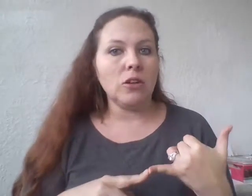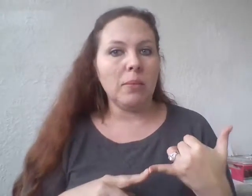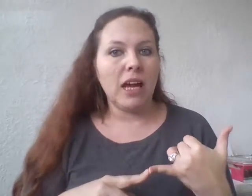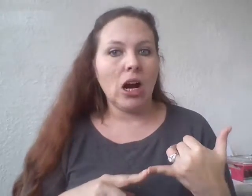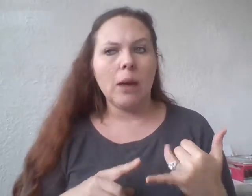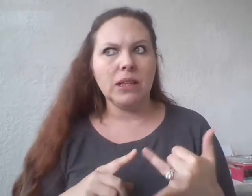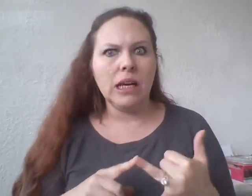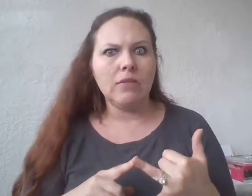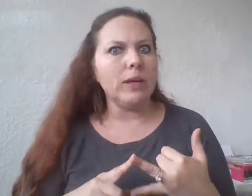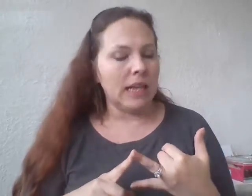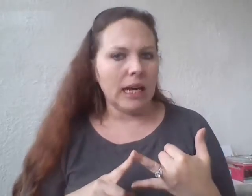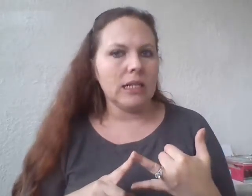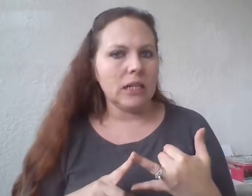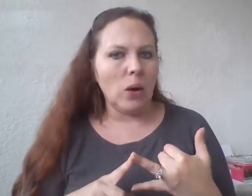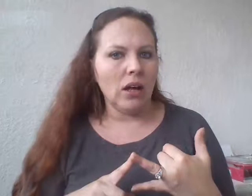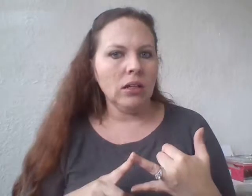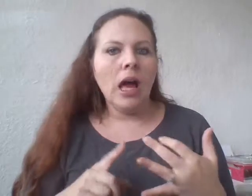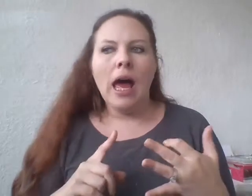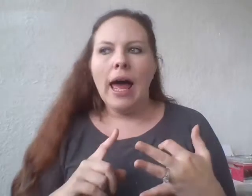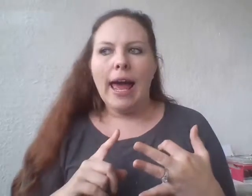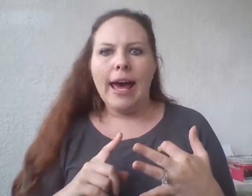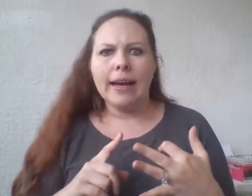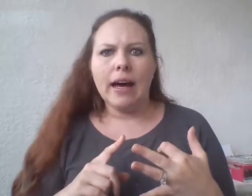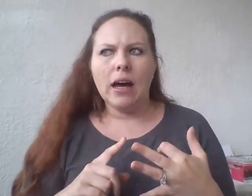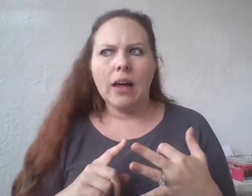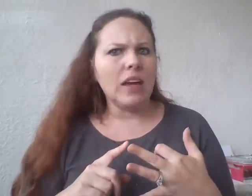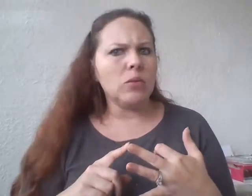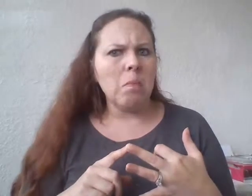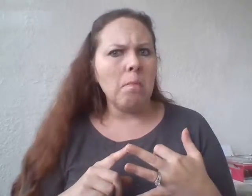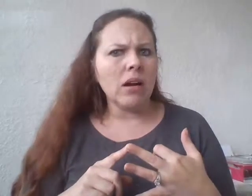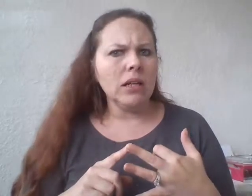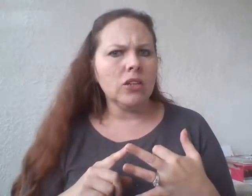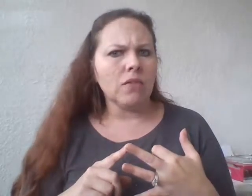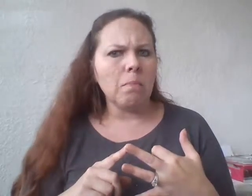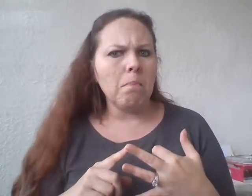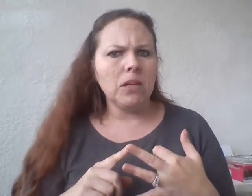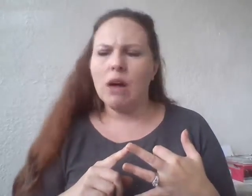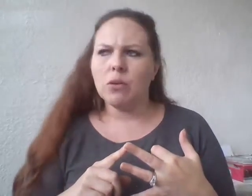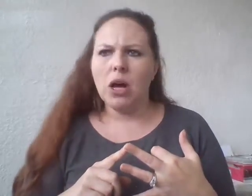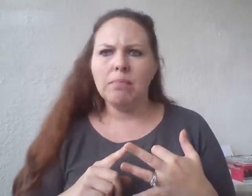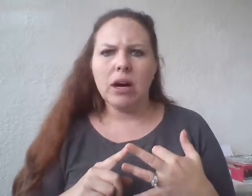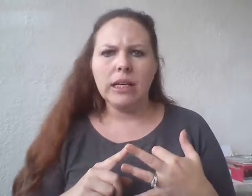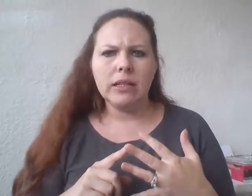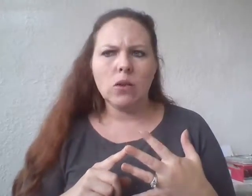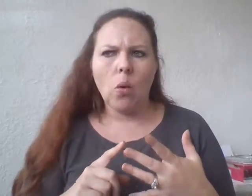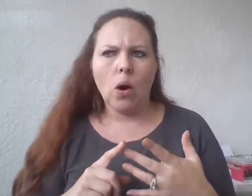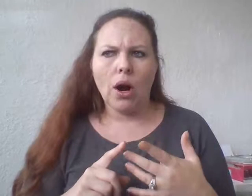Obamacare. I believe Louisiana did as well. And I think it was Maryland or not Vermont, Maryland or